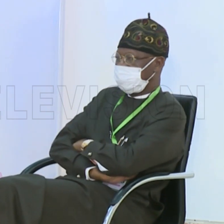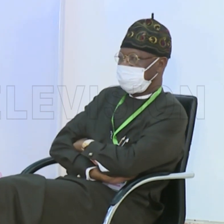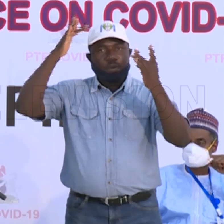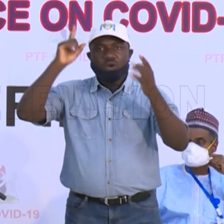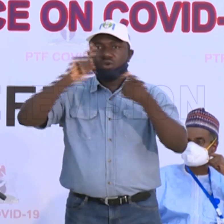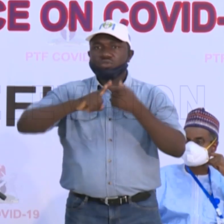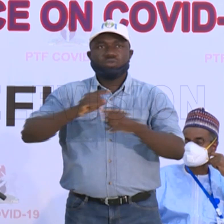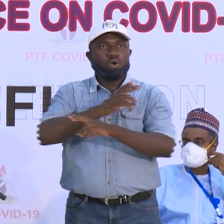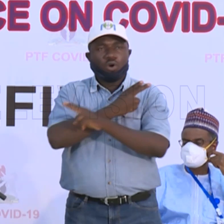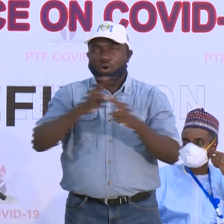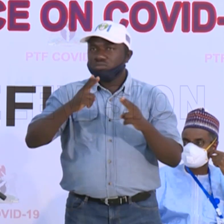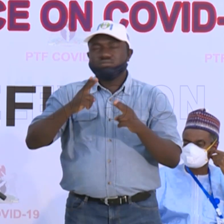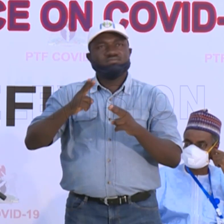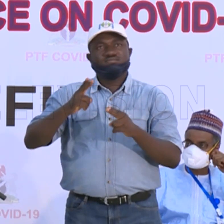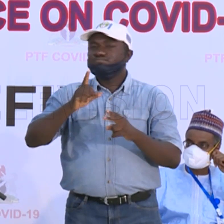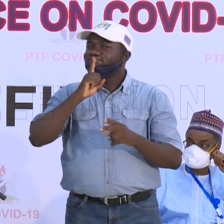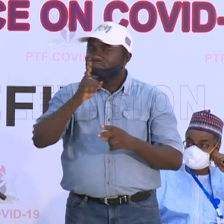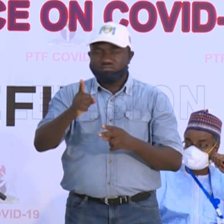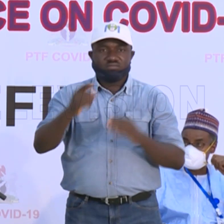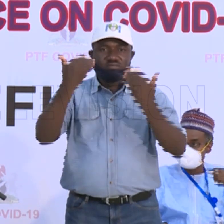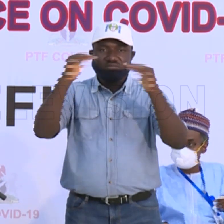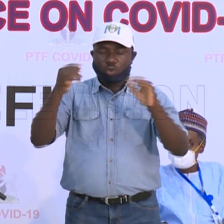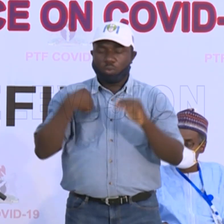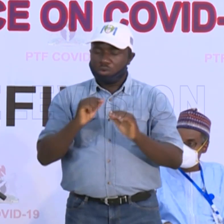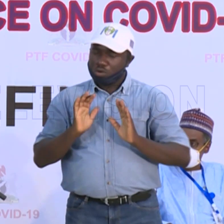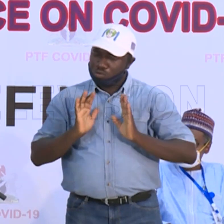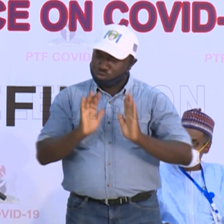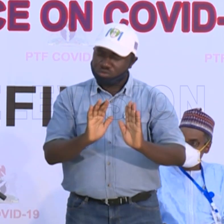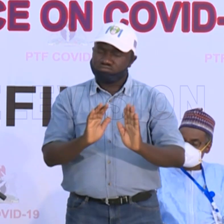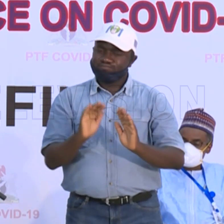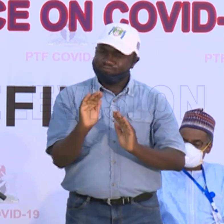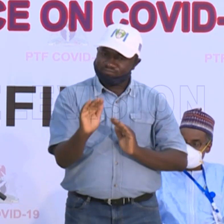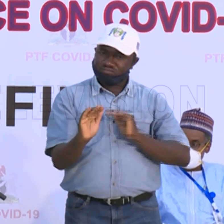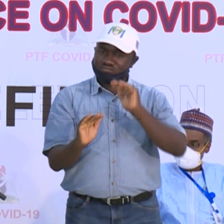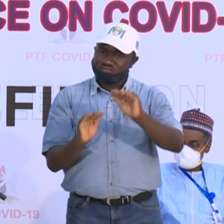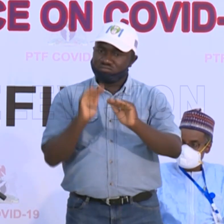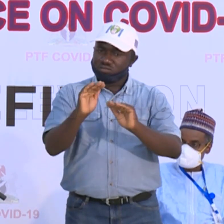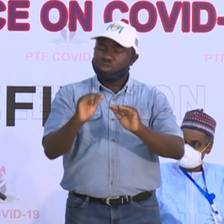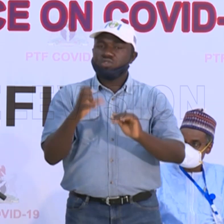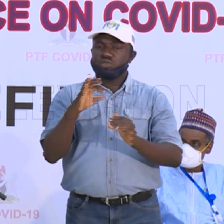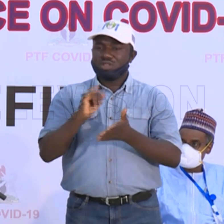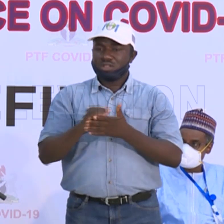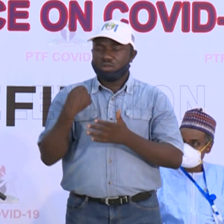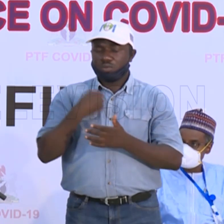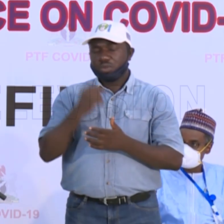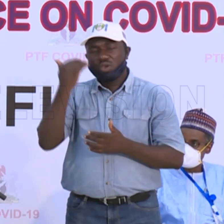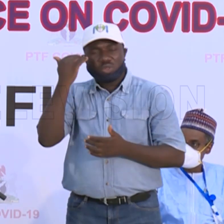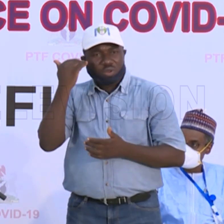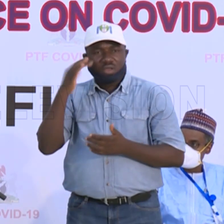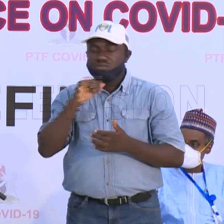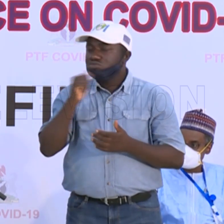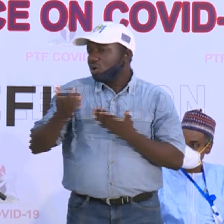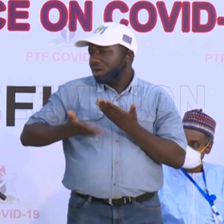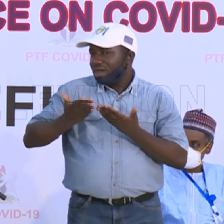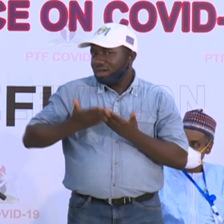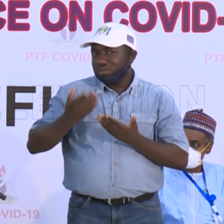We keep pushing, step by step, to improve our testing capacity. It's not an easy process that you can switch on